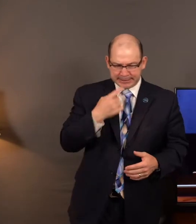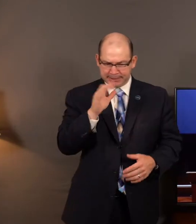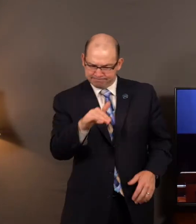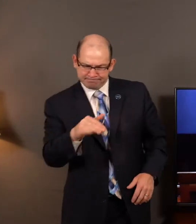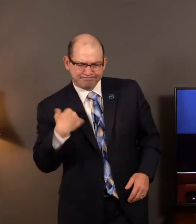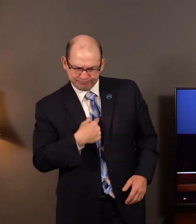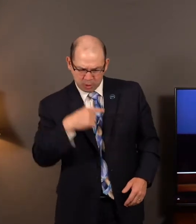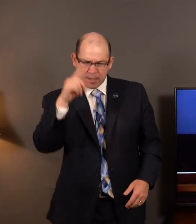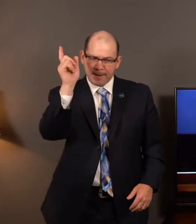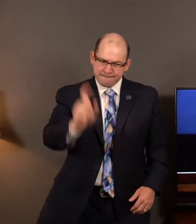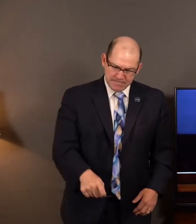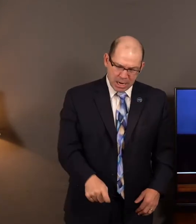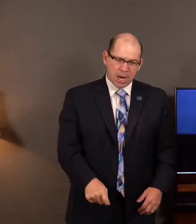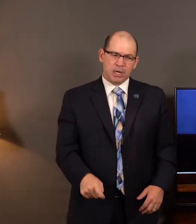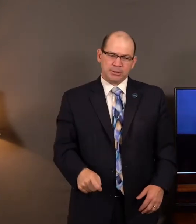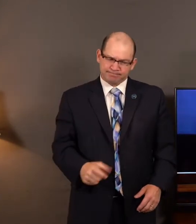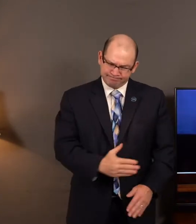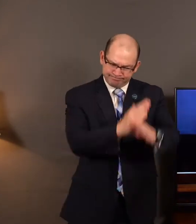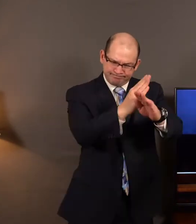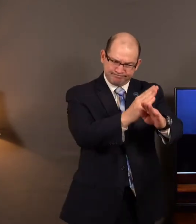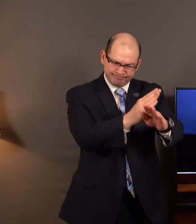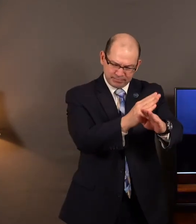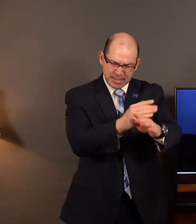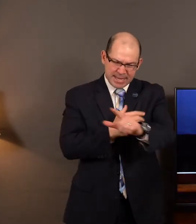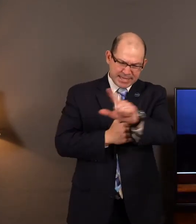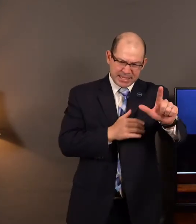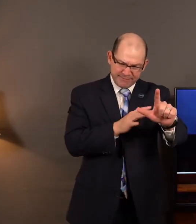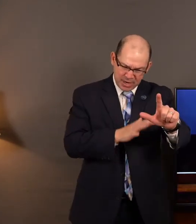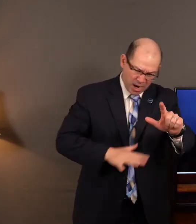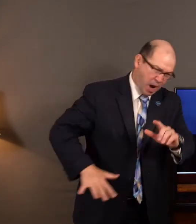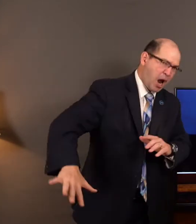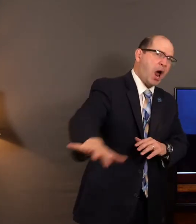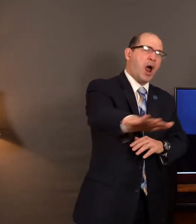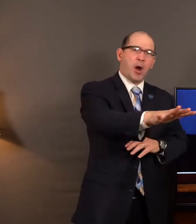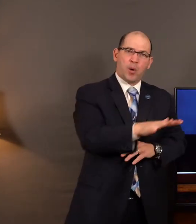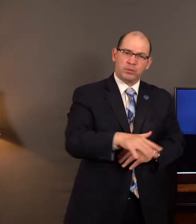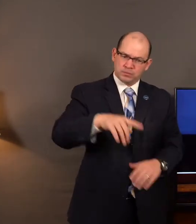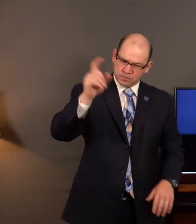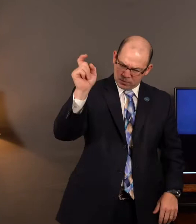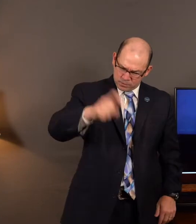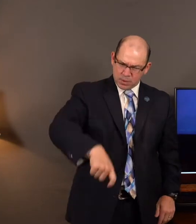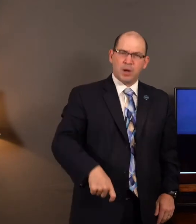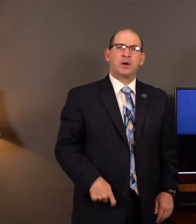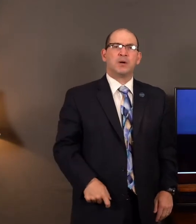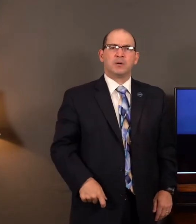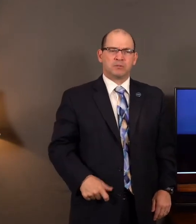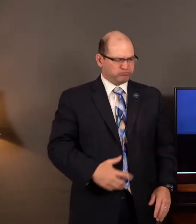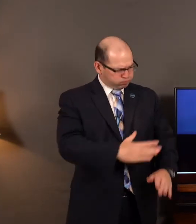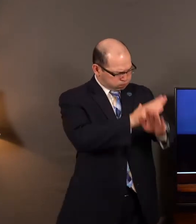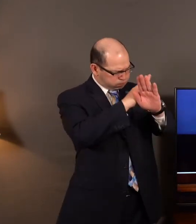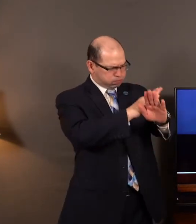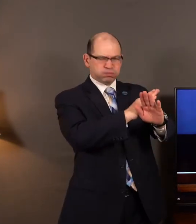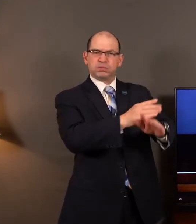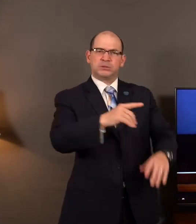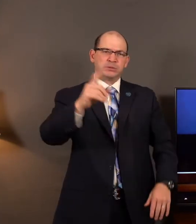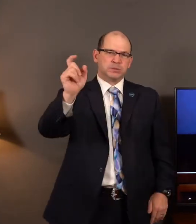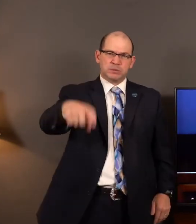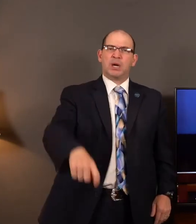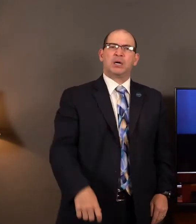mission. That they had been given the extreme left of the Union Army line. That they were to hold it at all costs. That they were to defend the